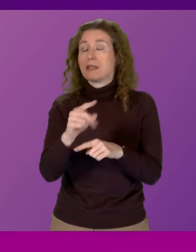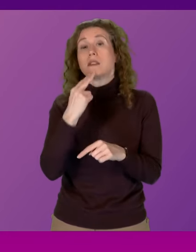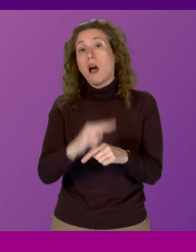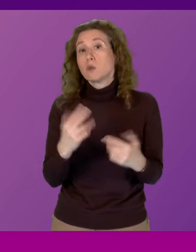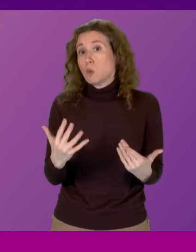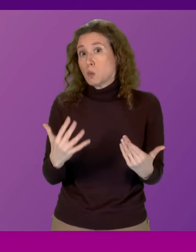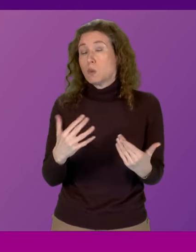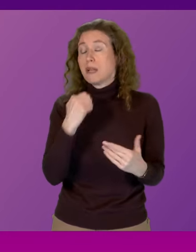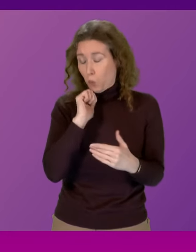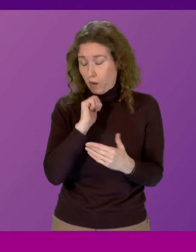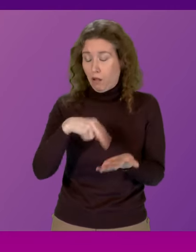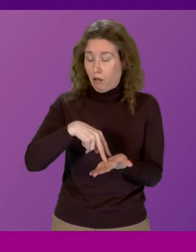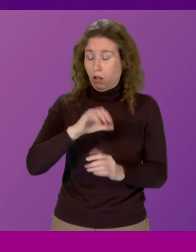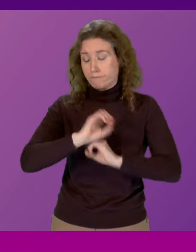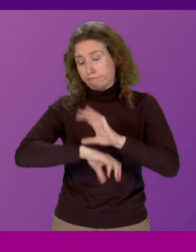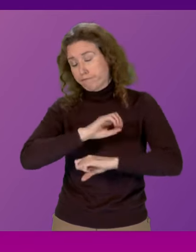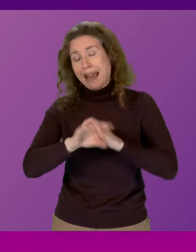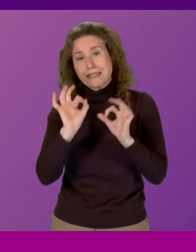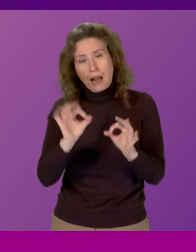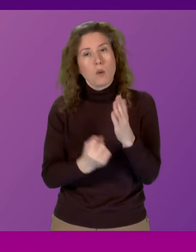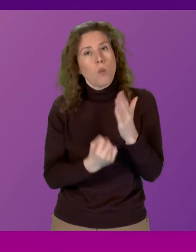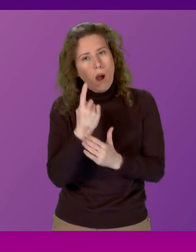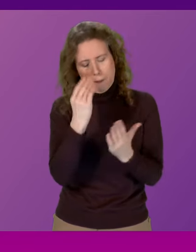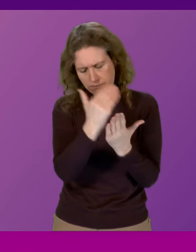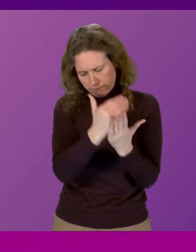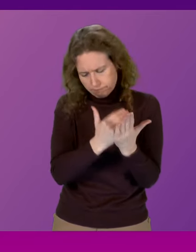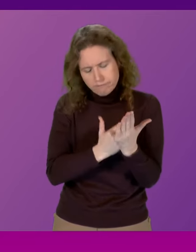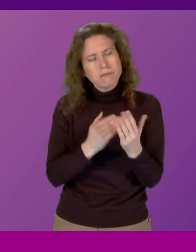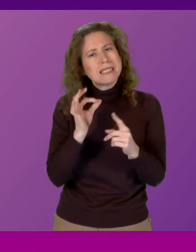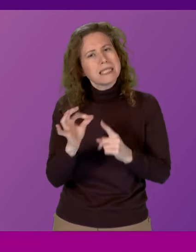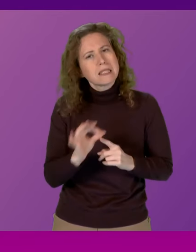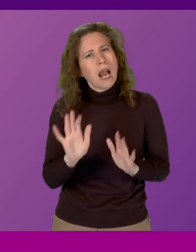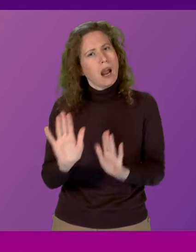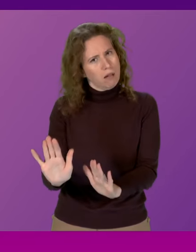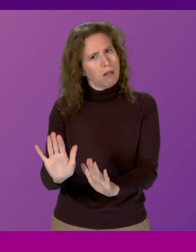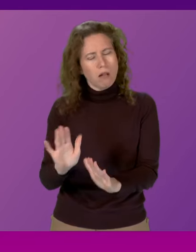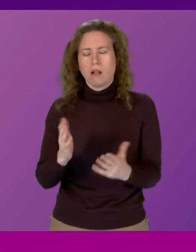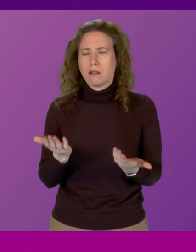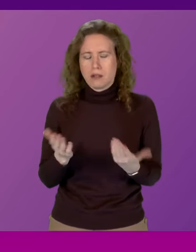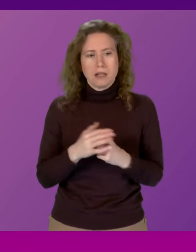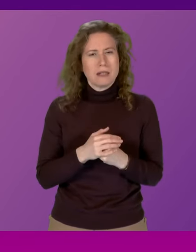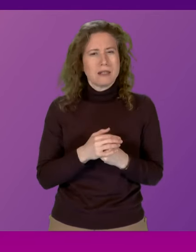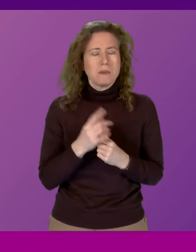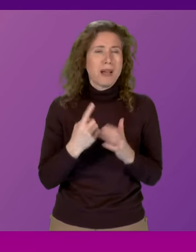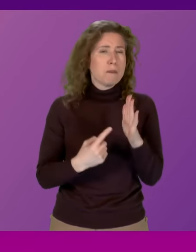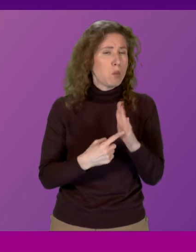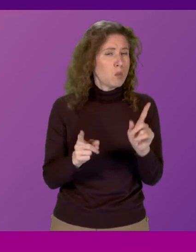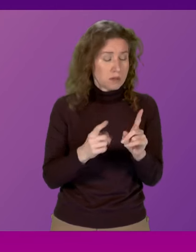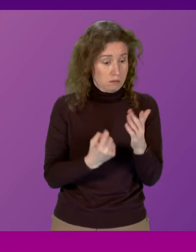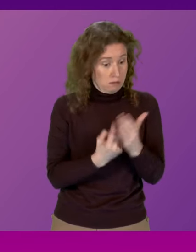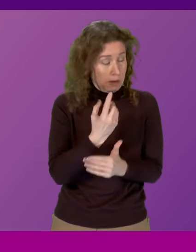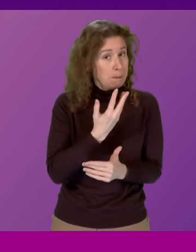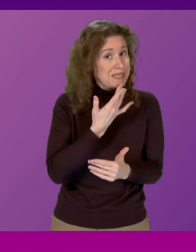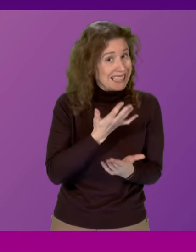afternoon. He will lay out in full detail what has happened. But importantly, of course, when that mistake